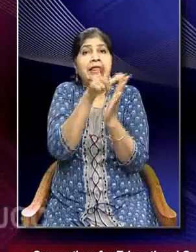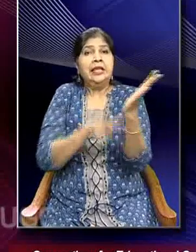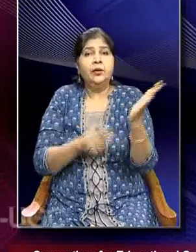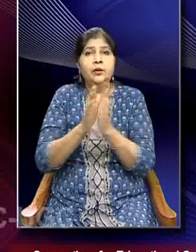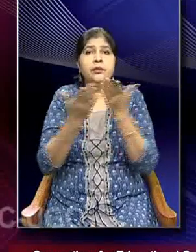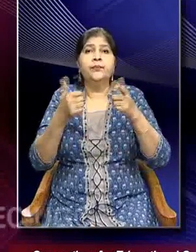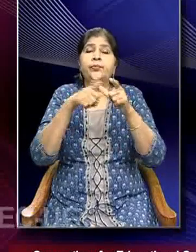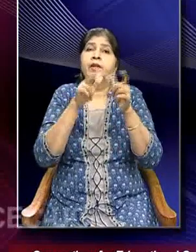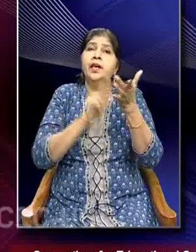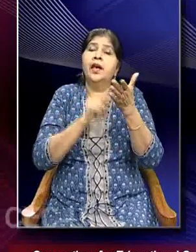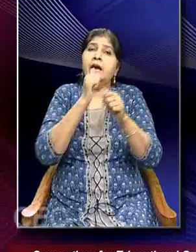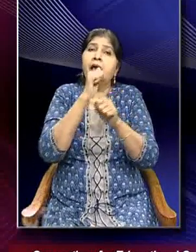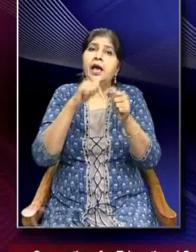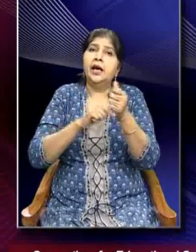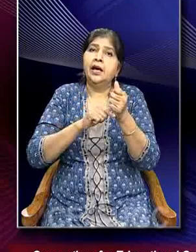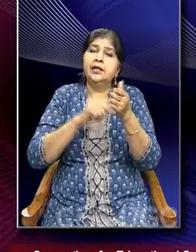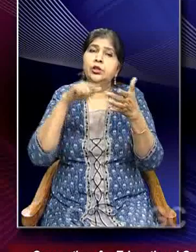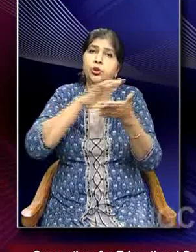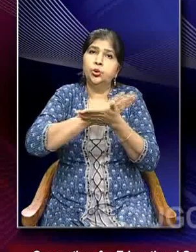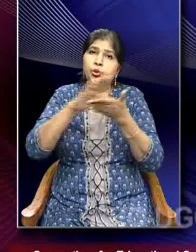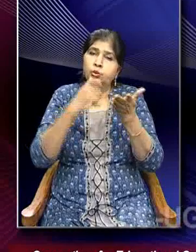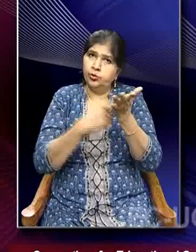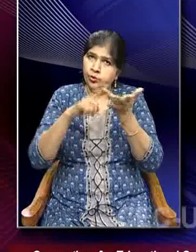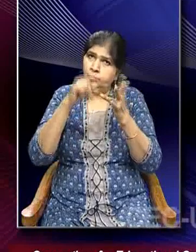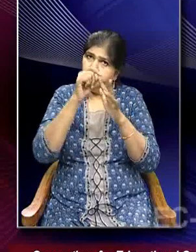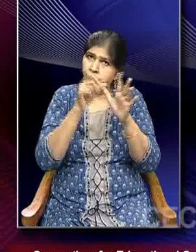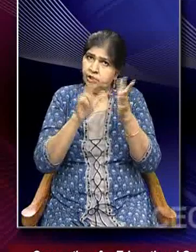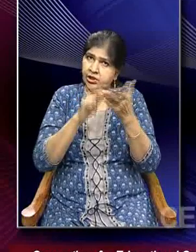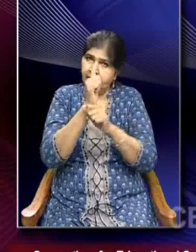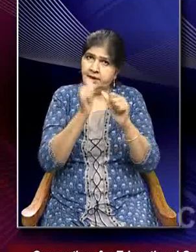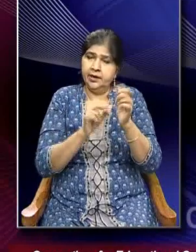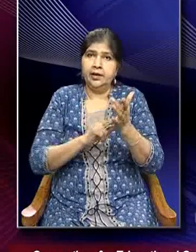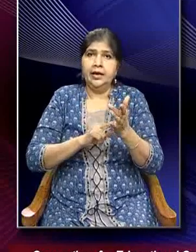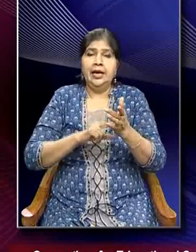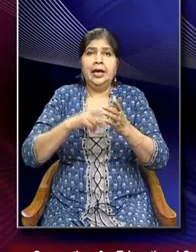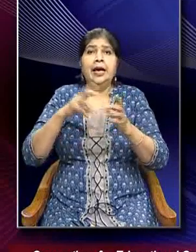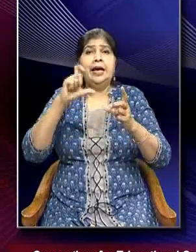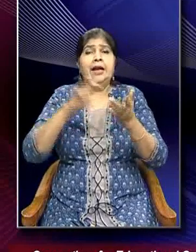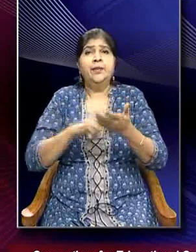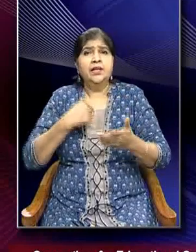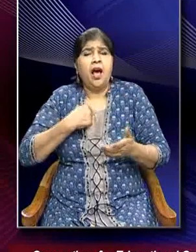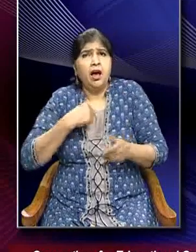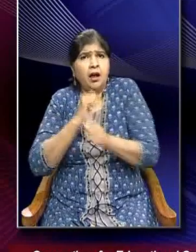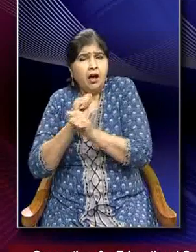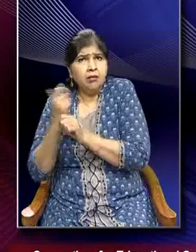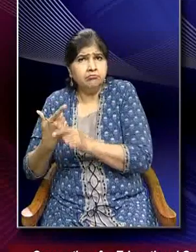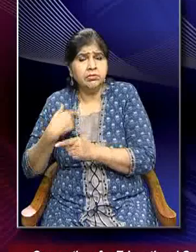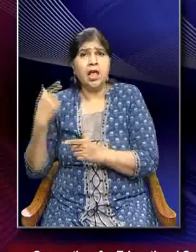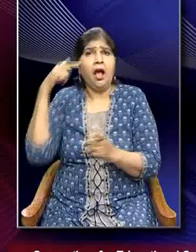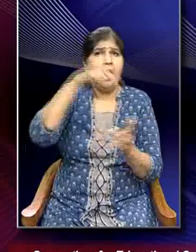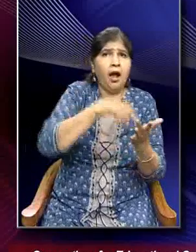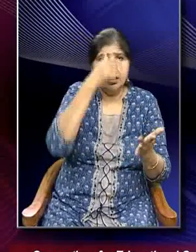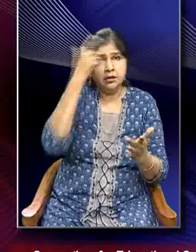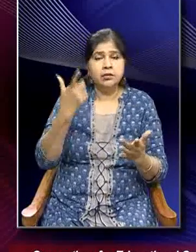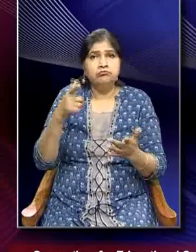anthropogenic climate change. That is, human activity is responsible for climate change. They are